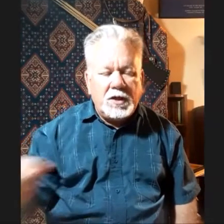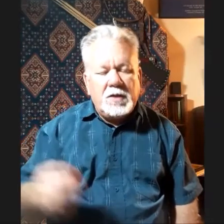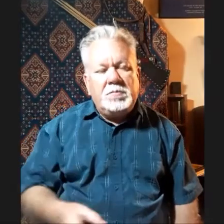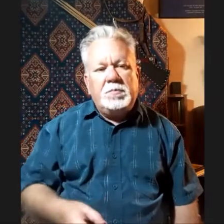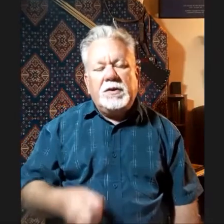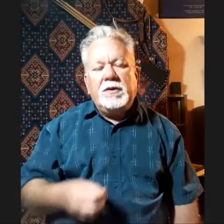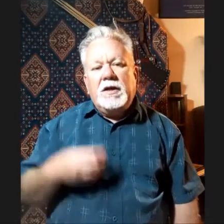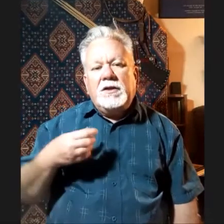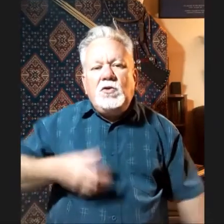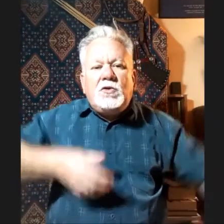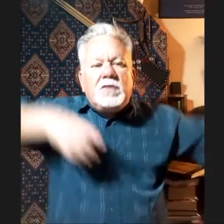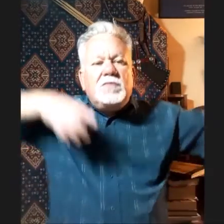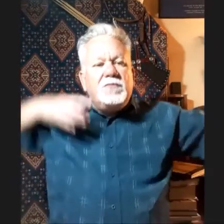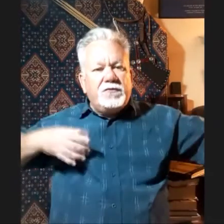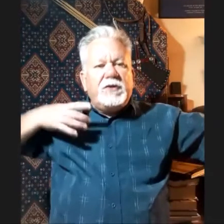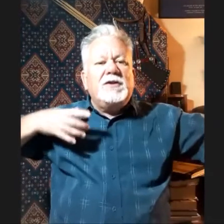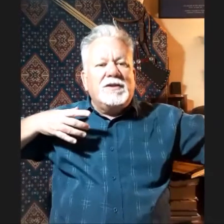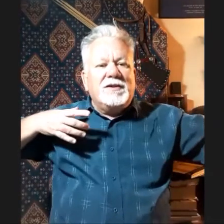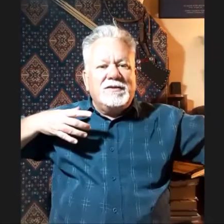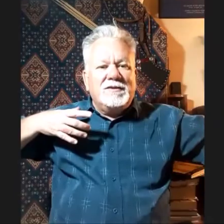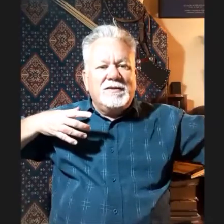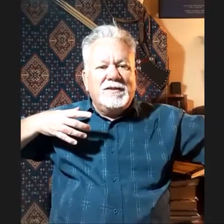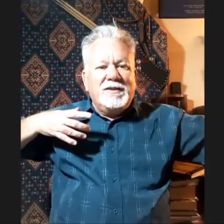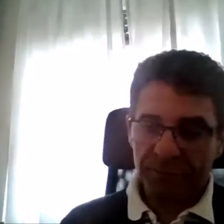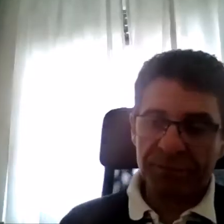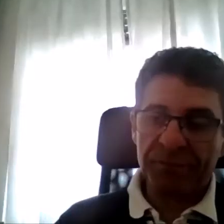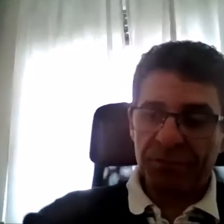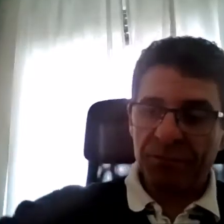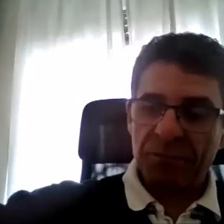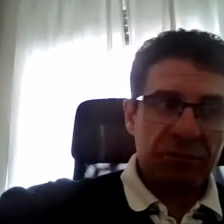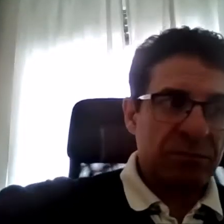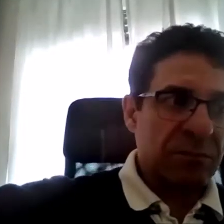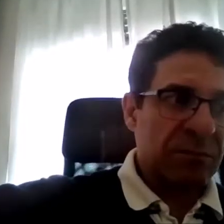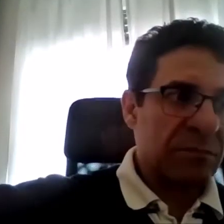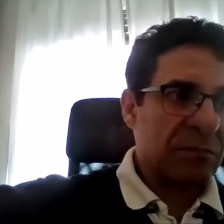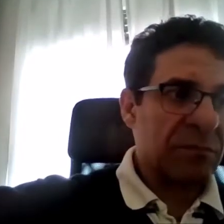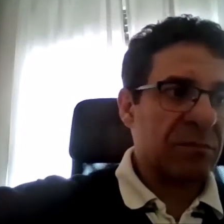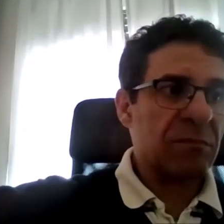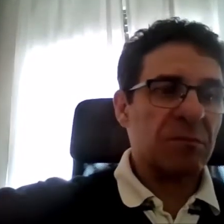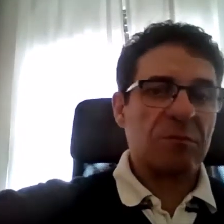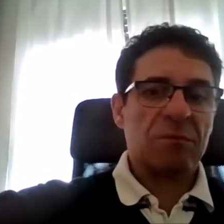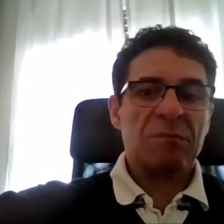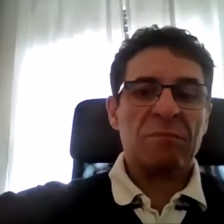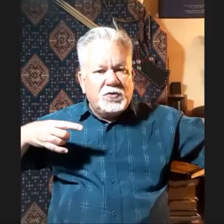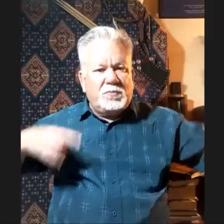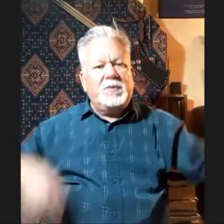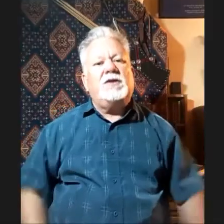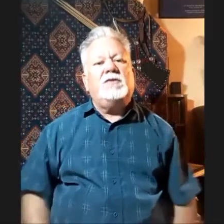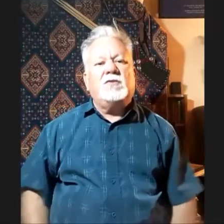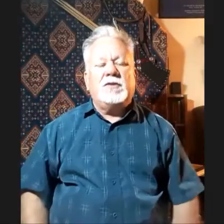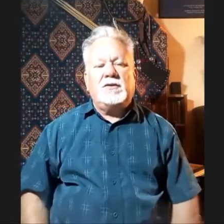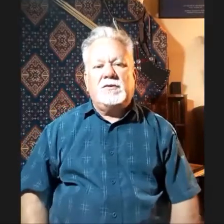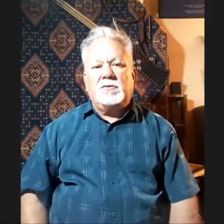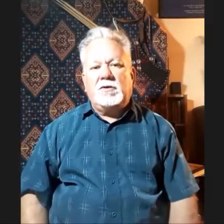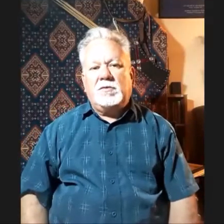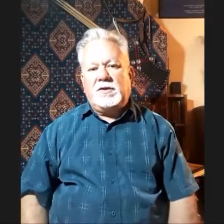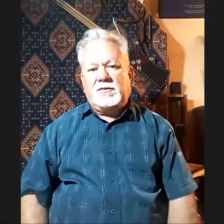but you can feel it. Yeah. It's a really positive reinforcement that you've got things in the right place.